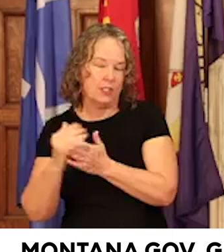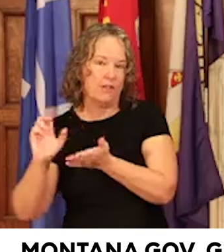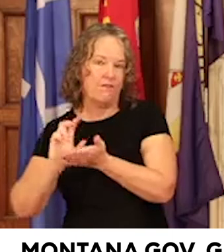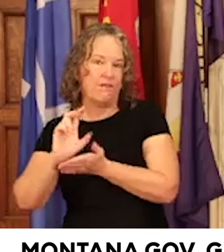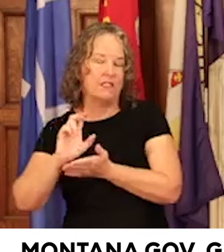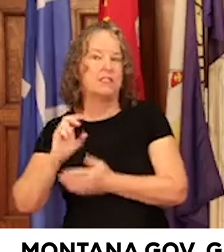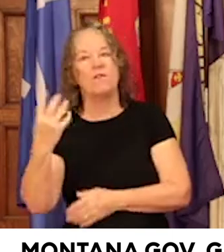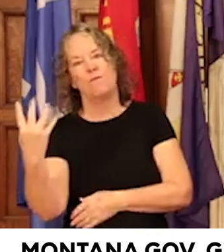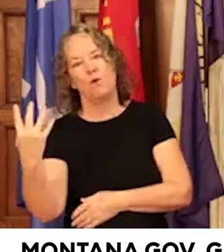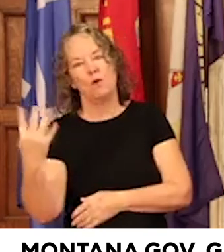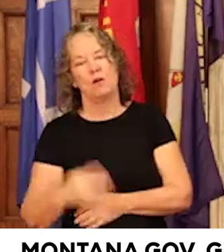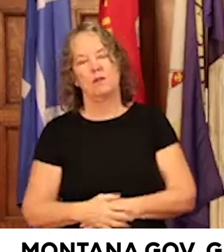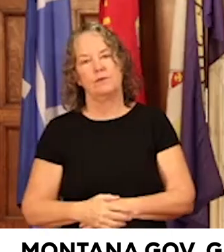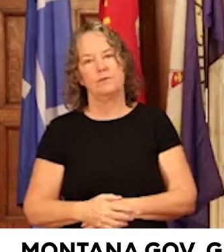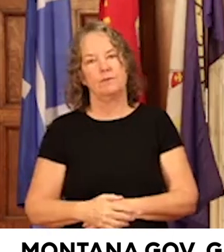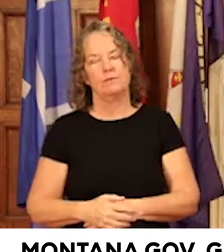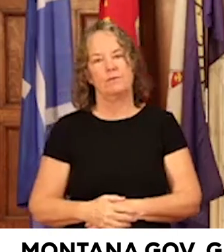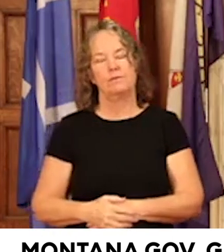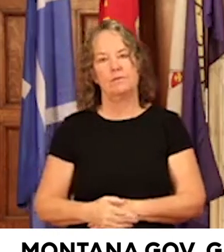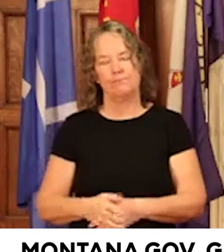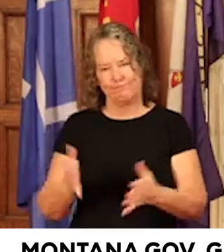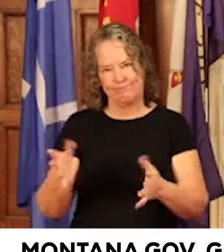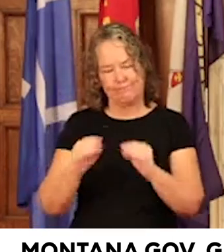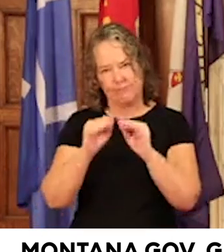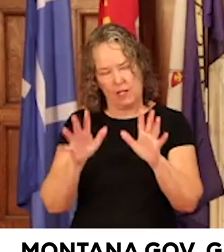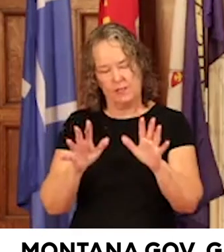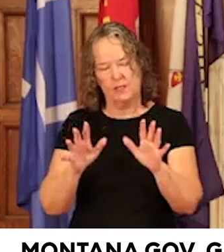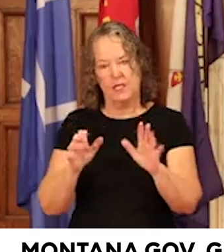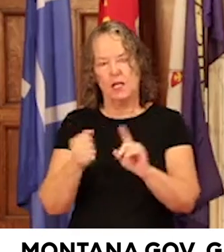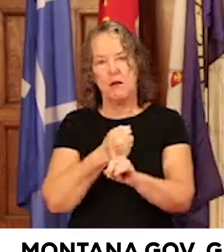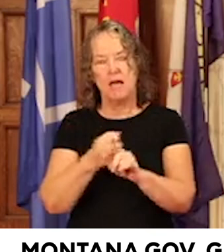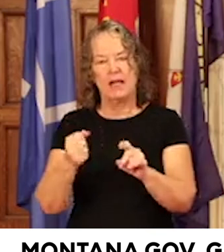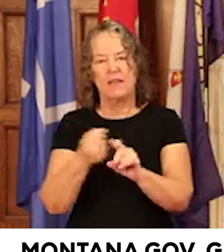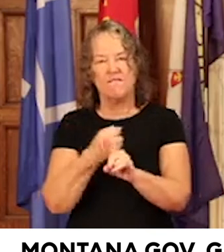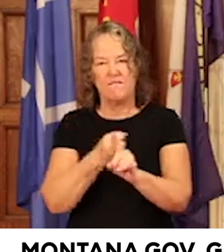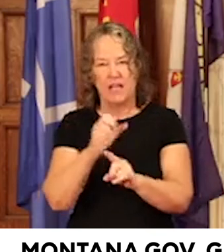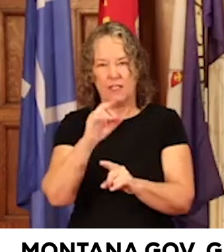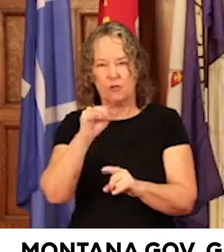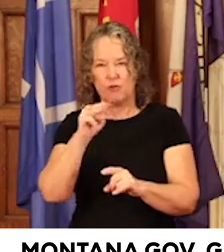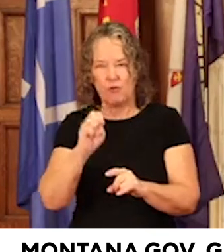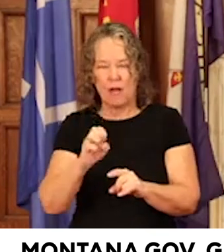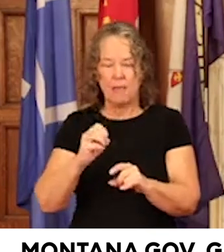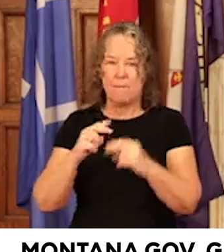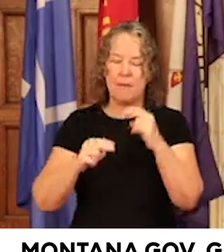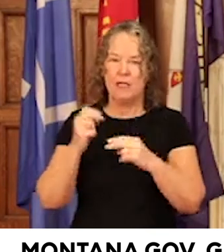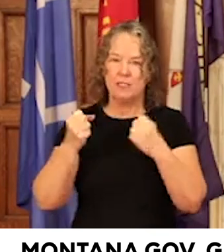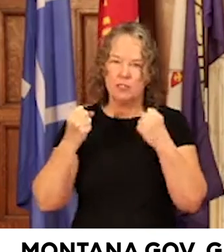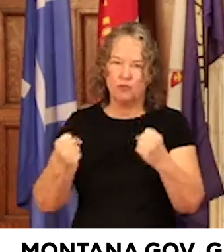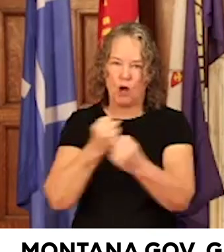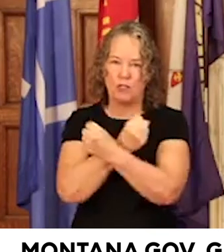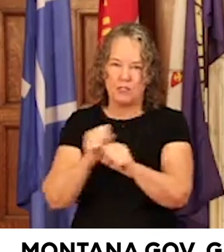funds four. We Let's be clear. Combating violent crime and building safer, stronger communities